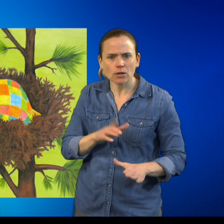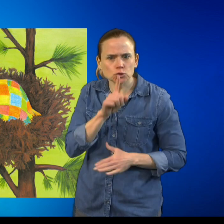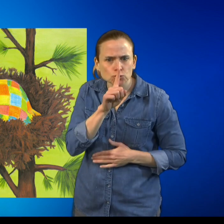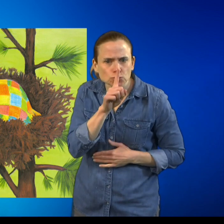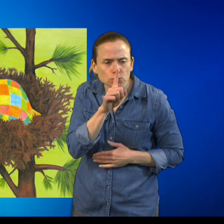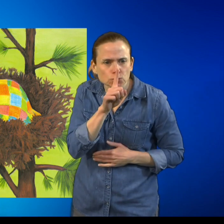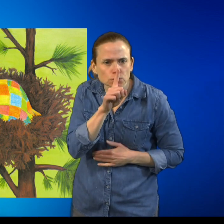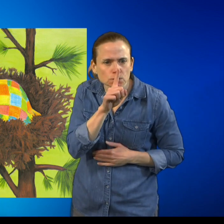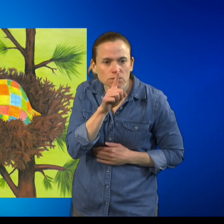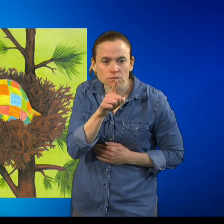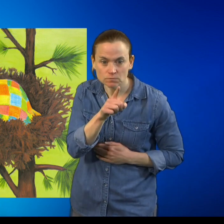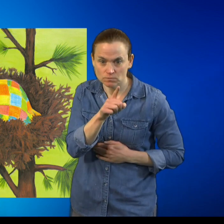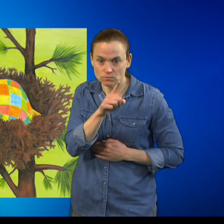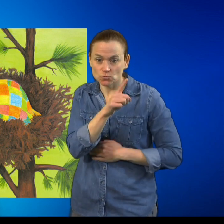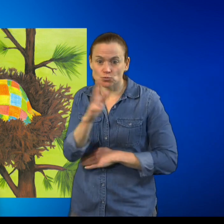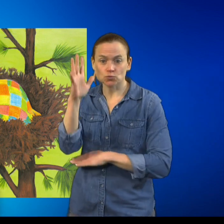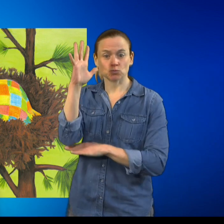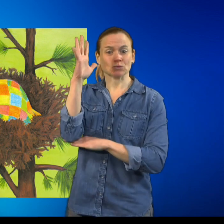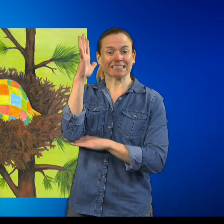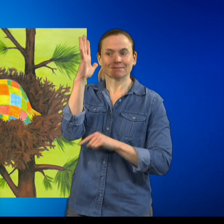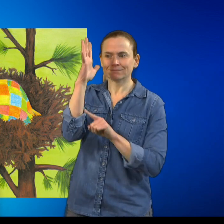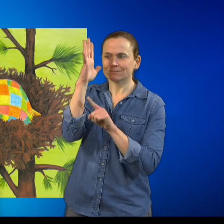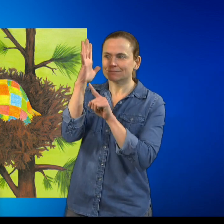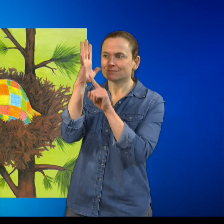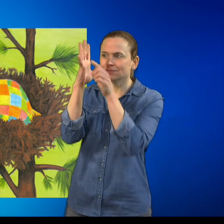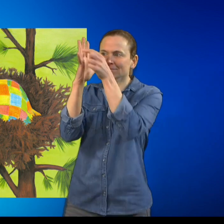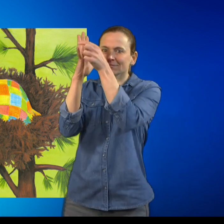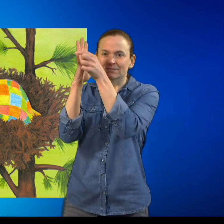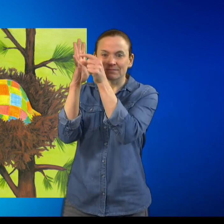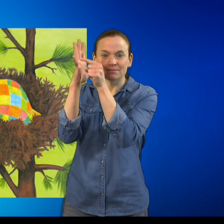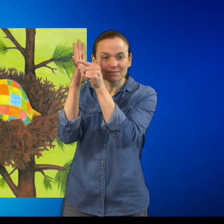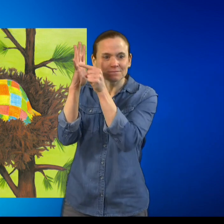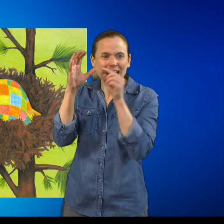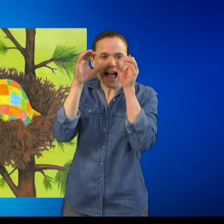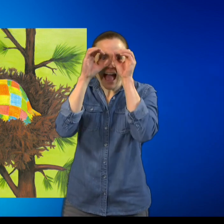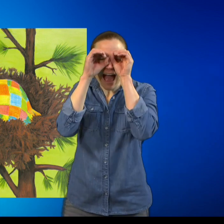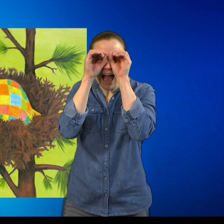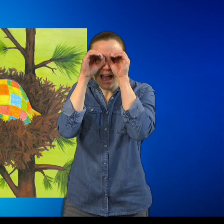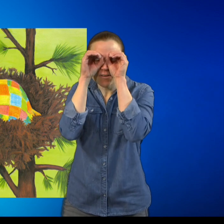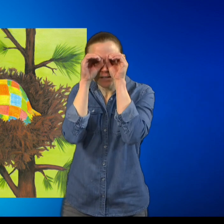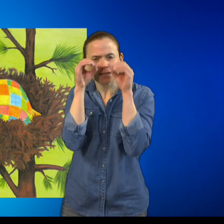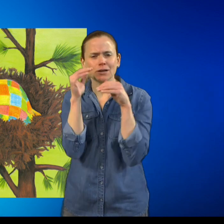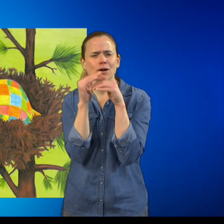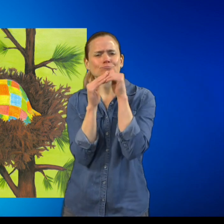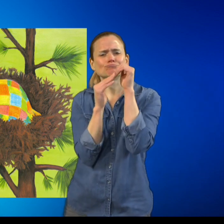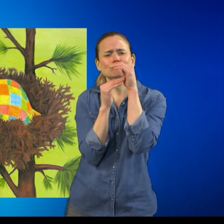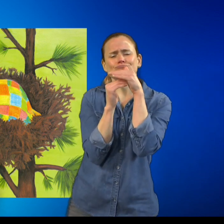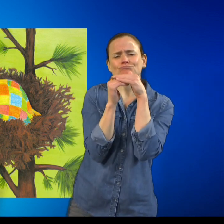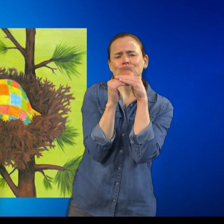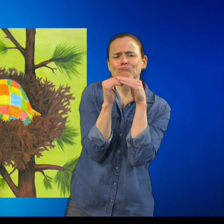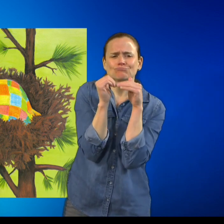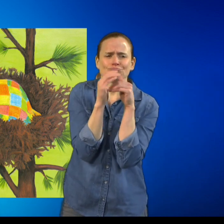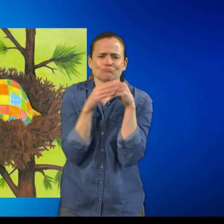It is quiet and Owl is cozy under her quilt. She falls asleep quickly.